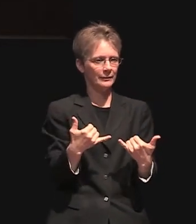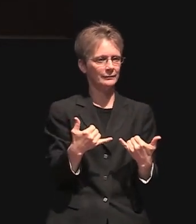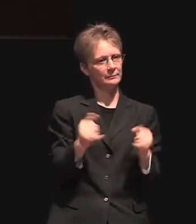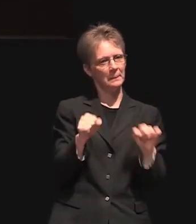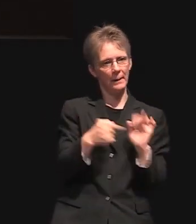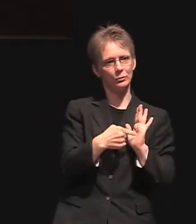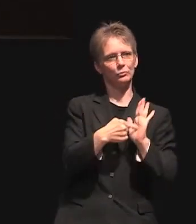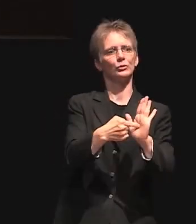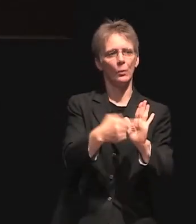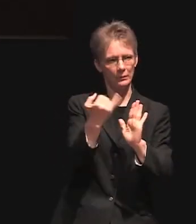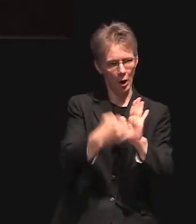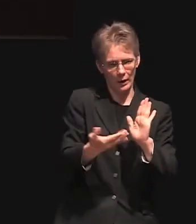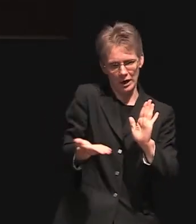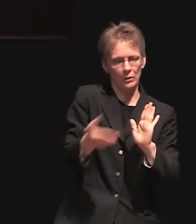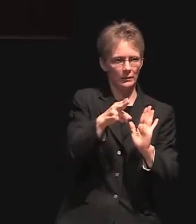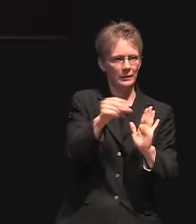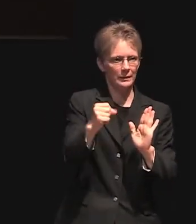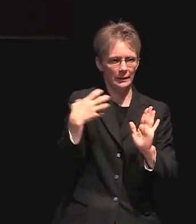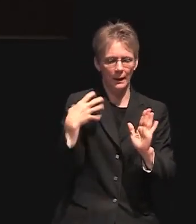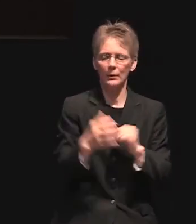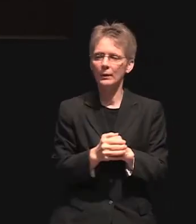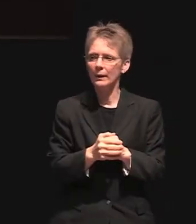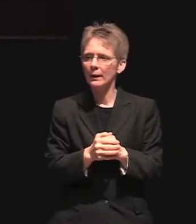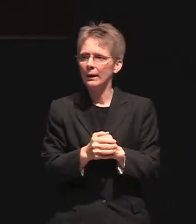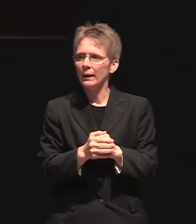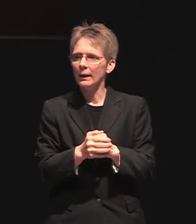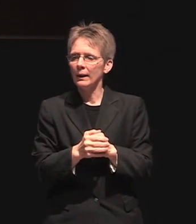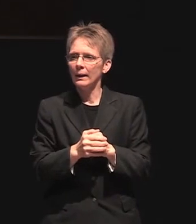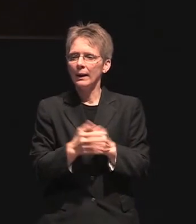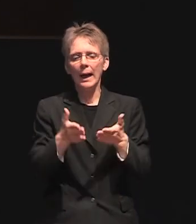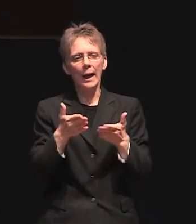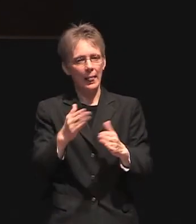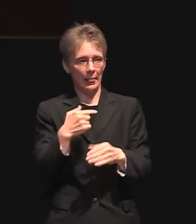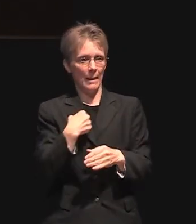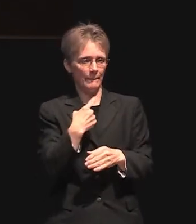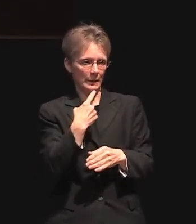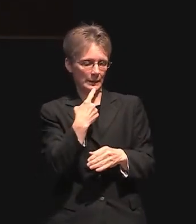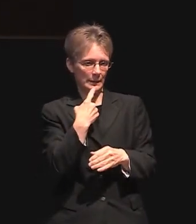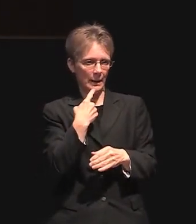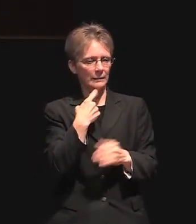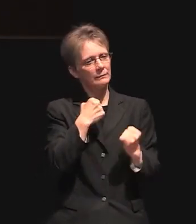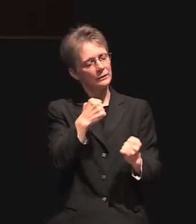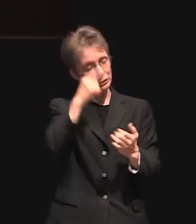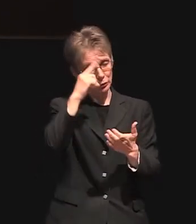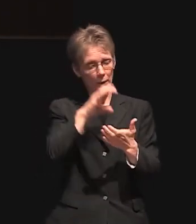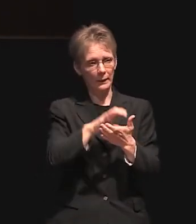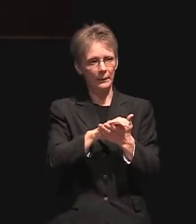capitol complex uh and let me state that i firmly believe that many of the young artists